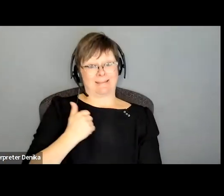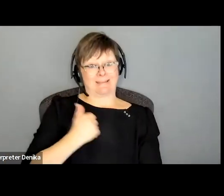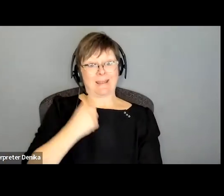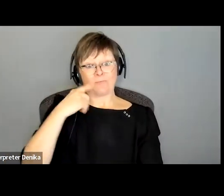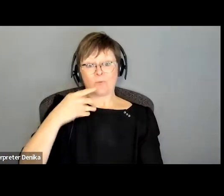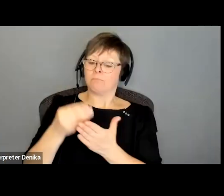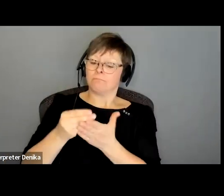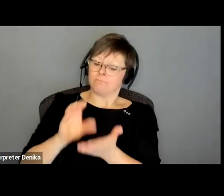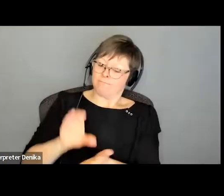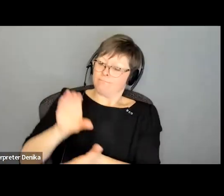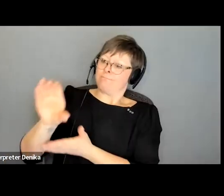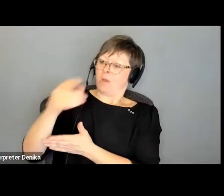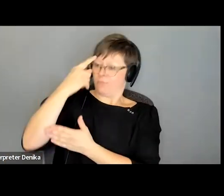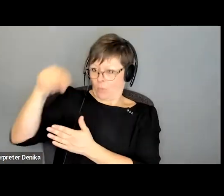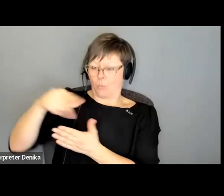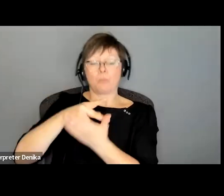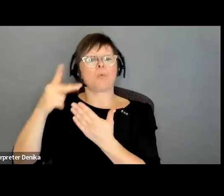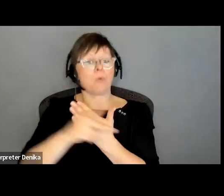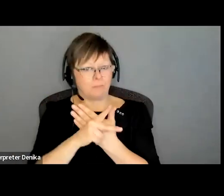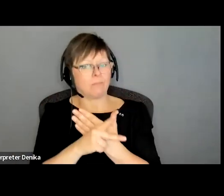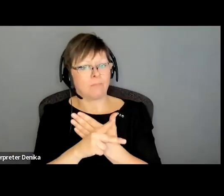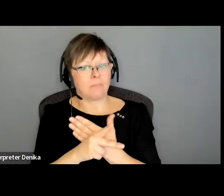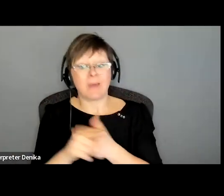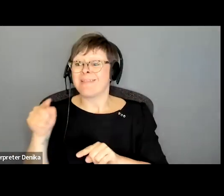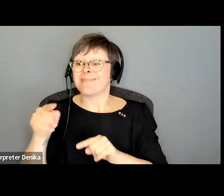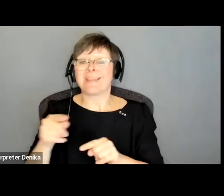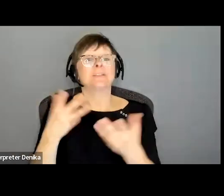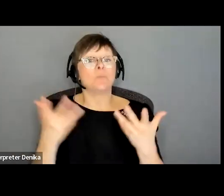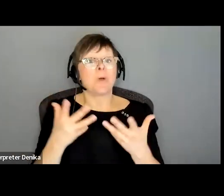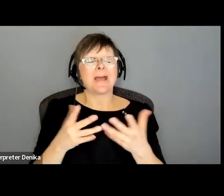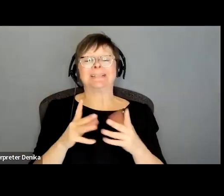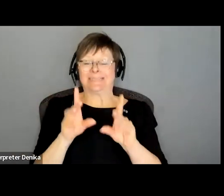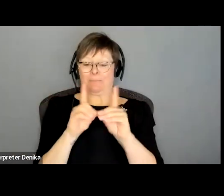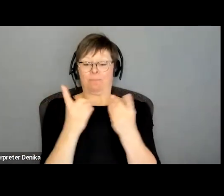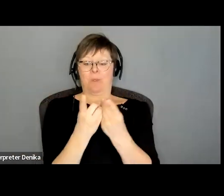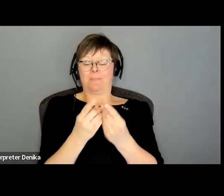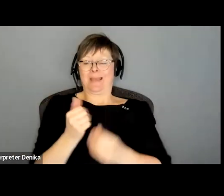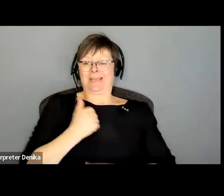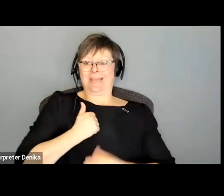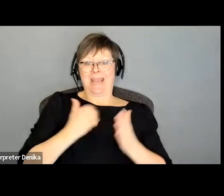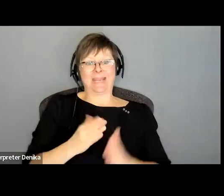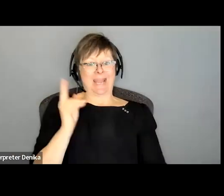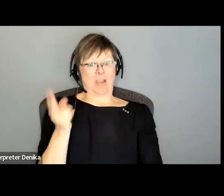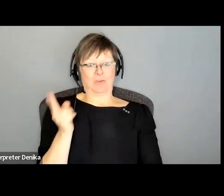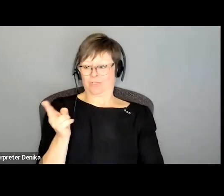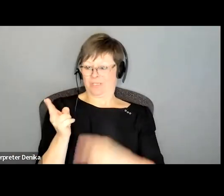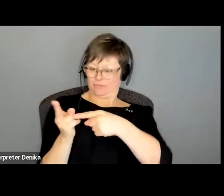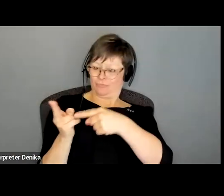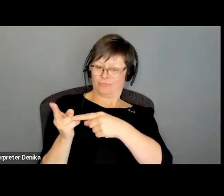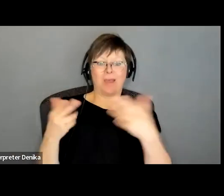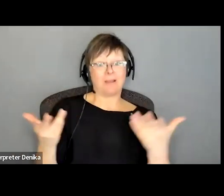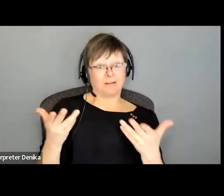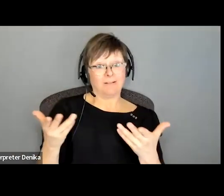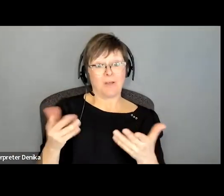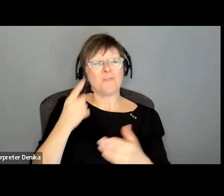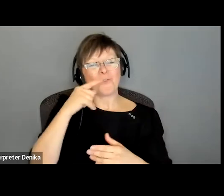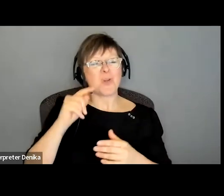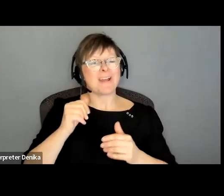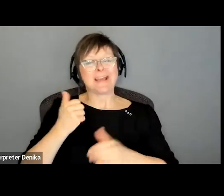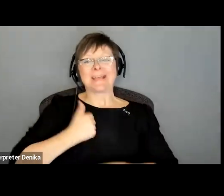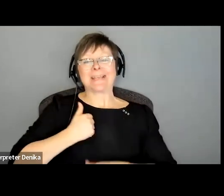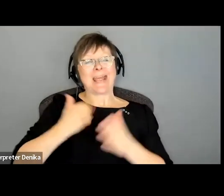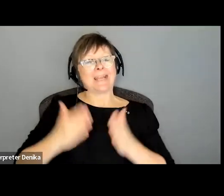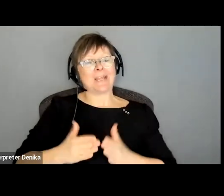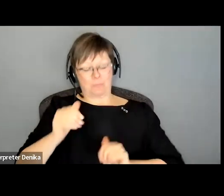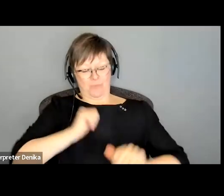these programs these programs have been funded through the department of canadian heritage as part of their canada performing arts workers